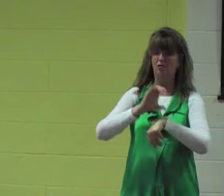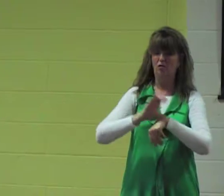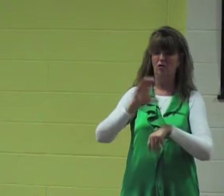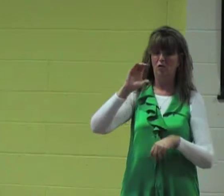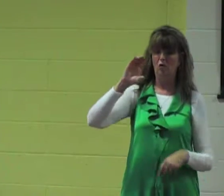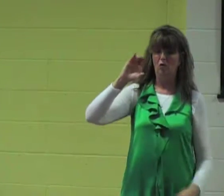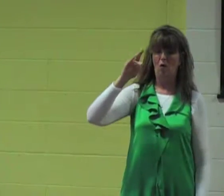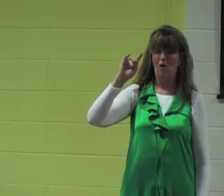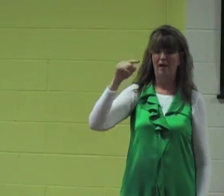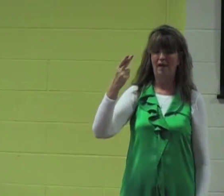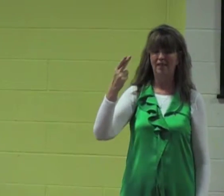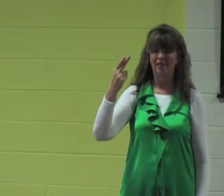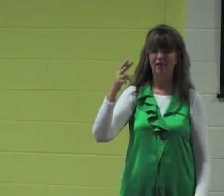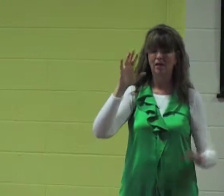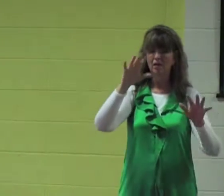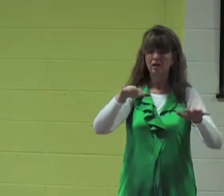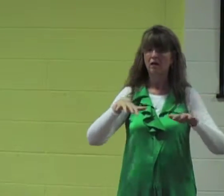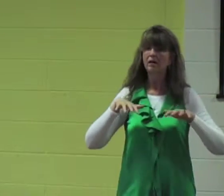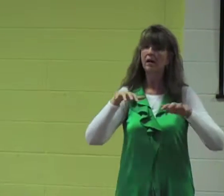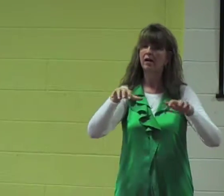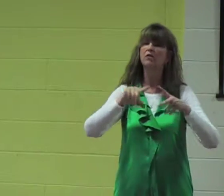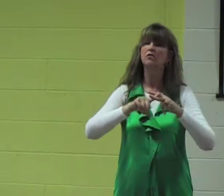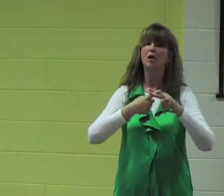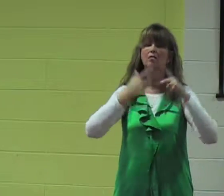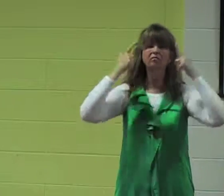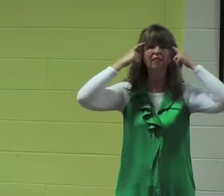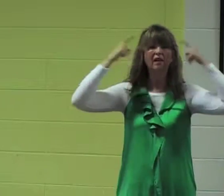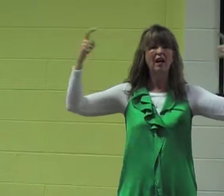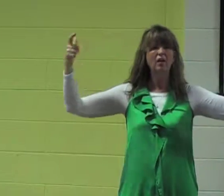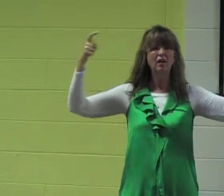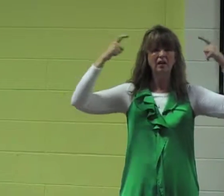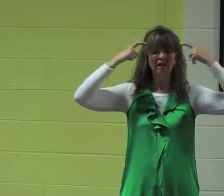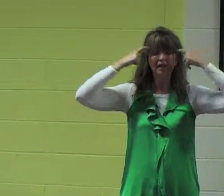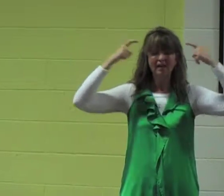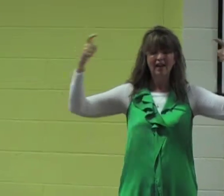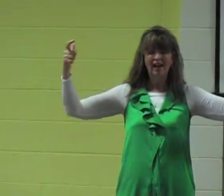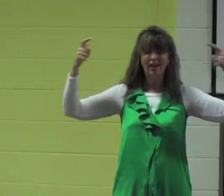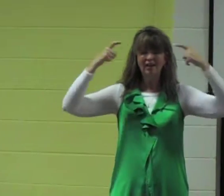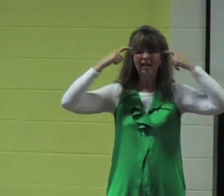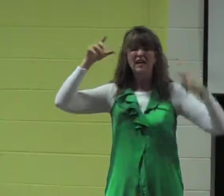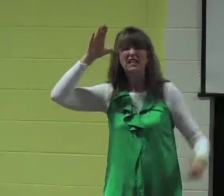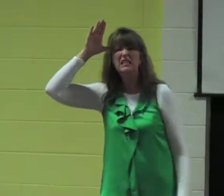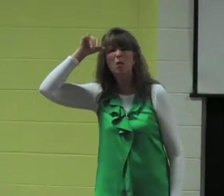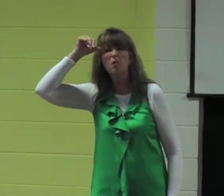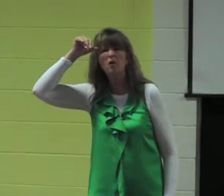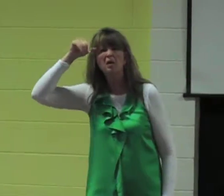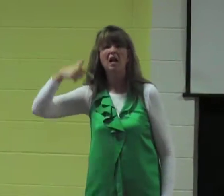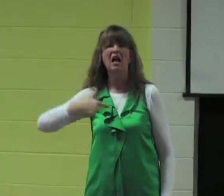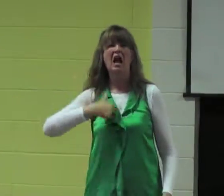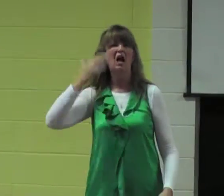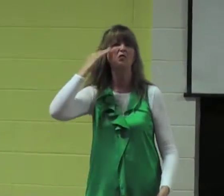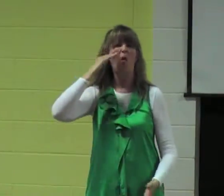After Paul had started that church at Corinth, they became arrogant and stubborn